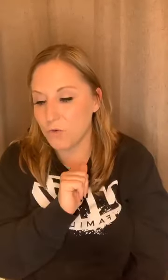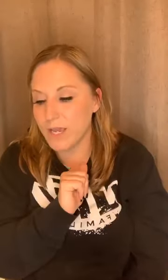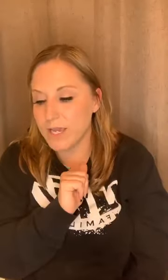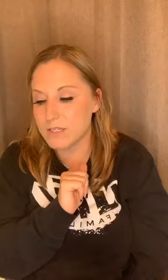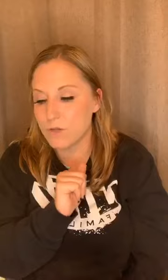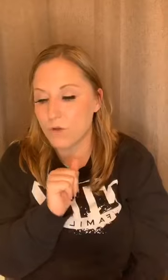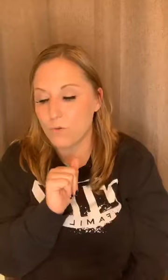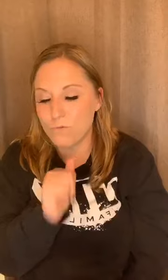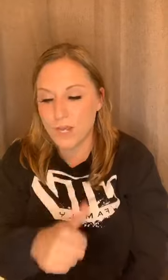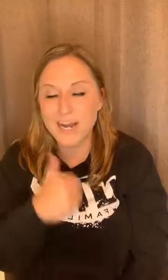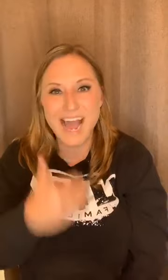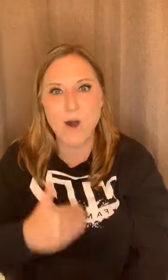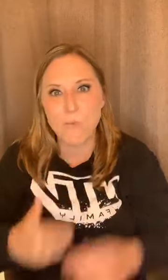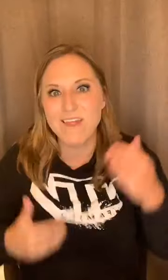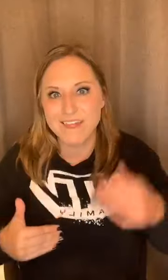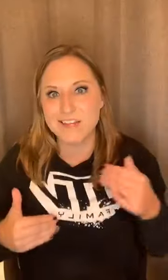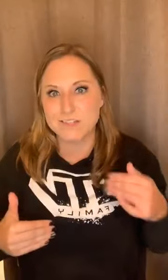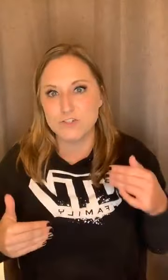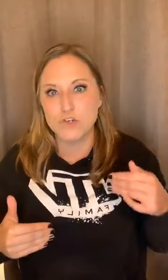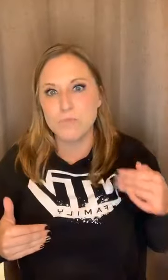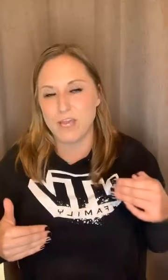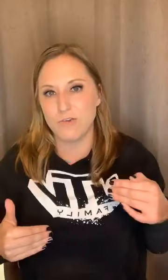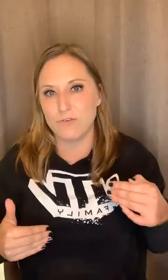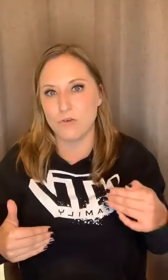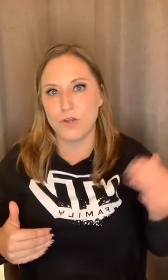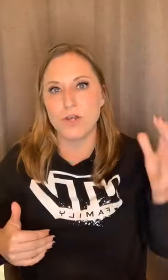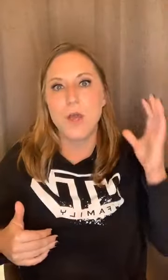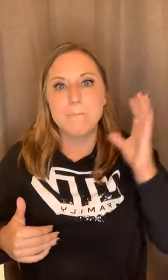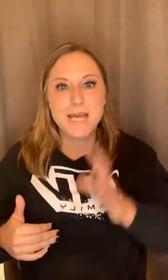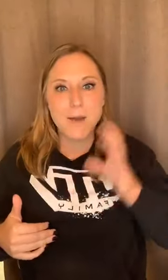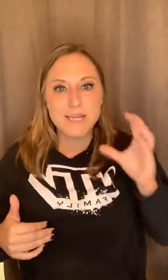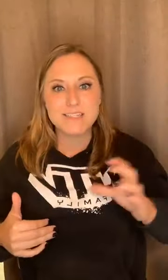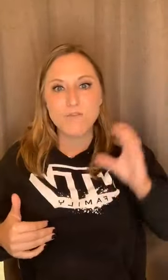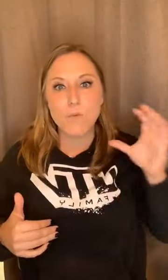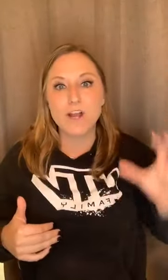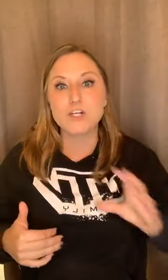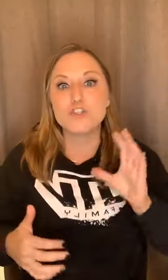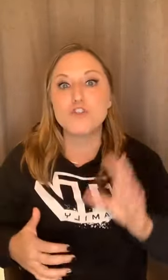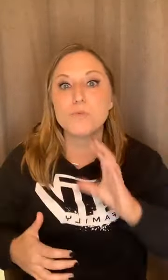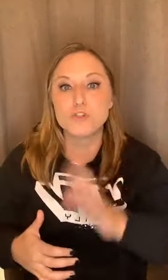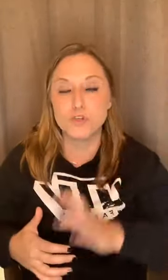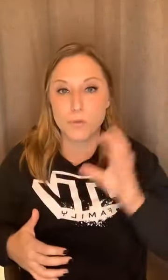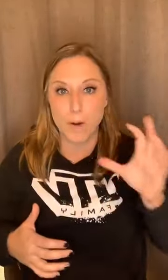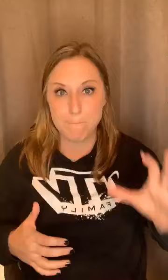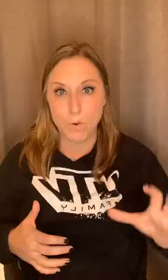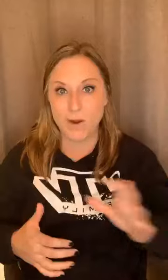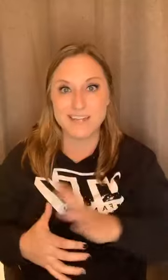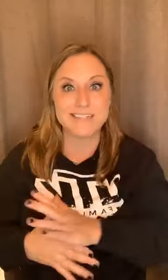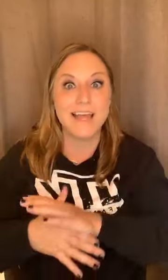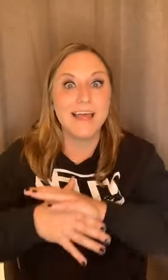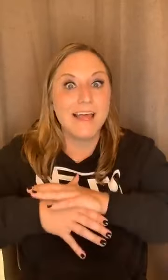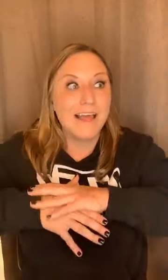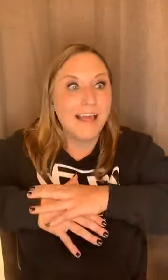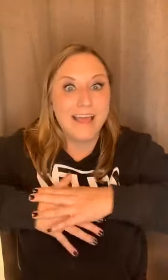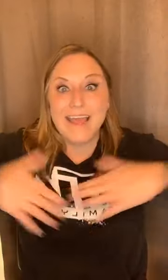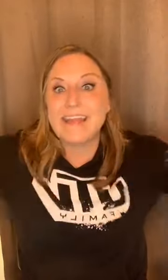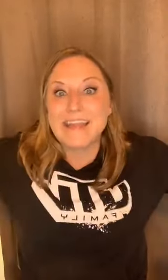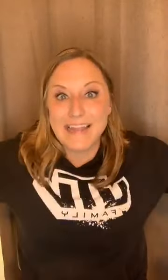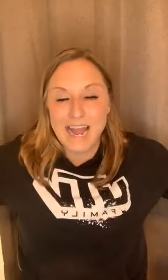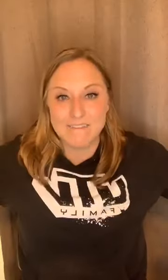is figuring out what things do make you feel good. Becoming self-aware is super, super important in life.